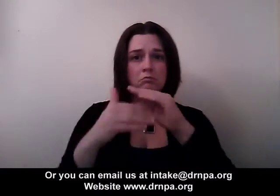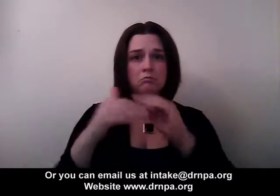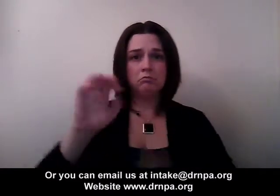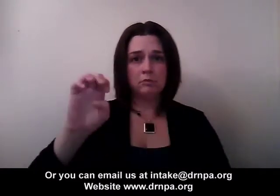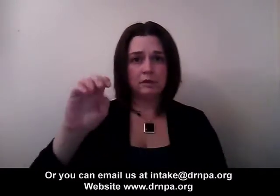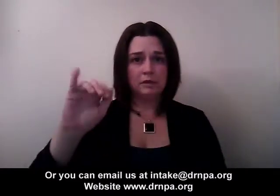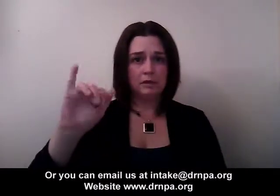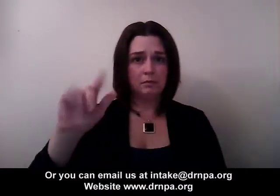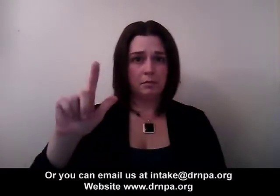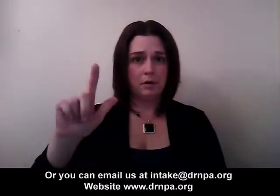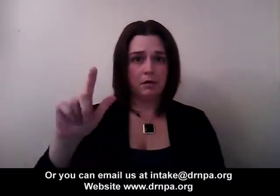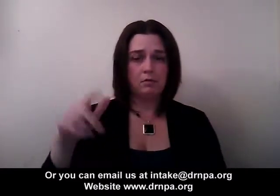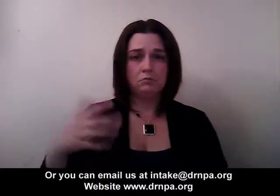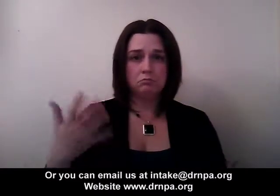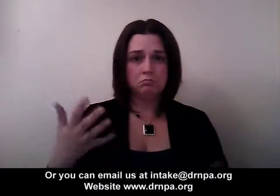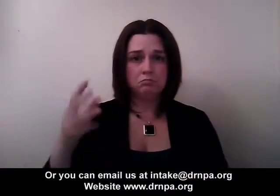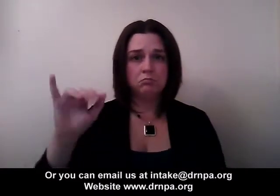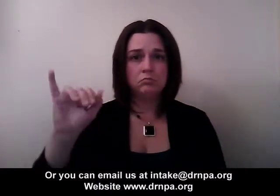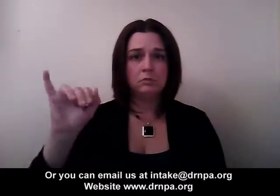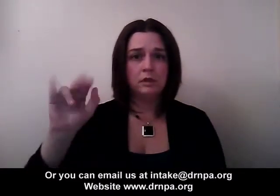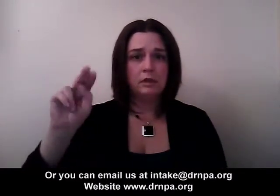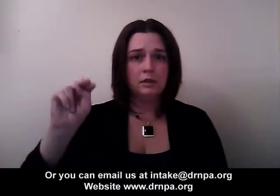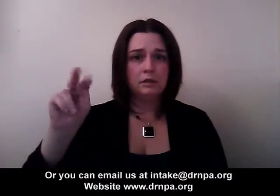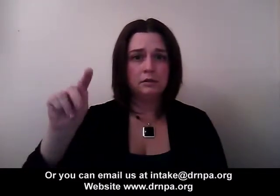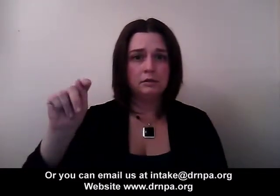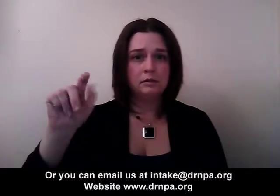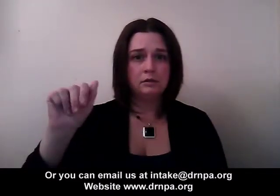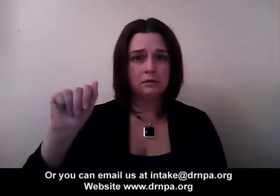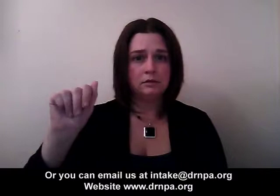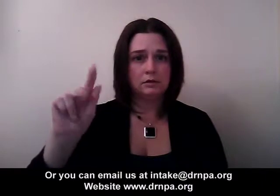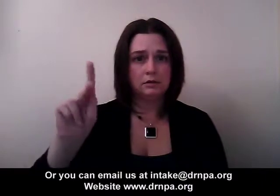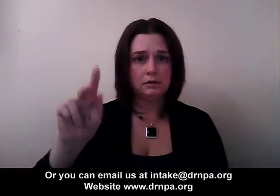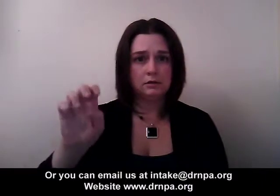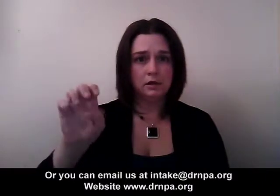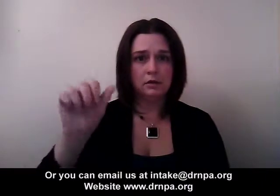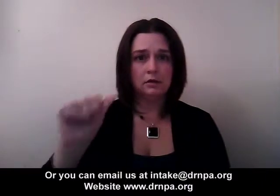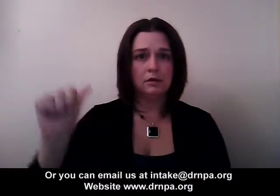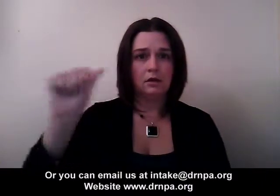email us at intake at drnpa.org.